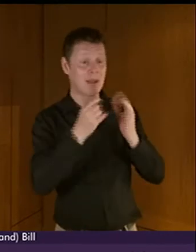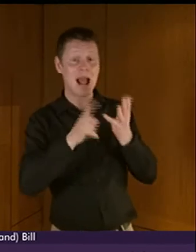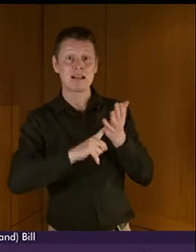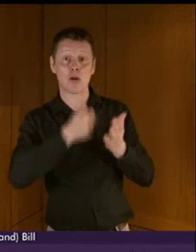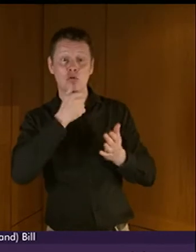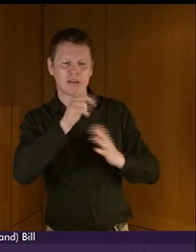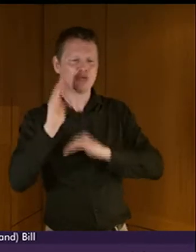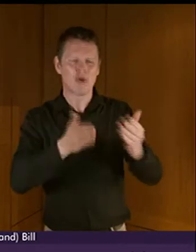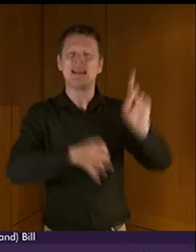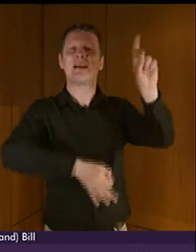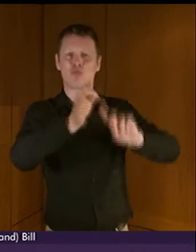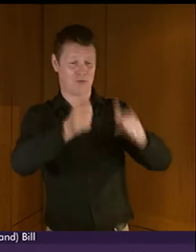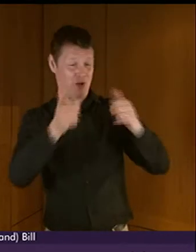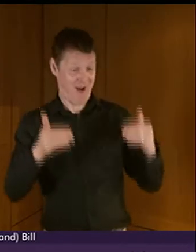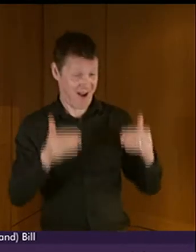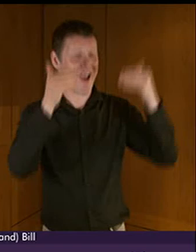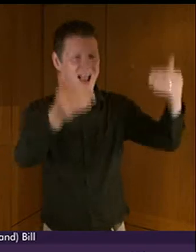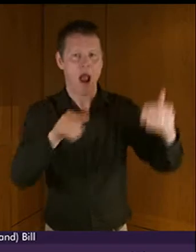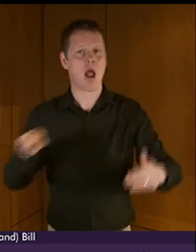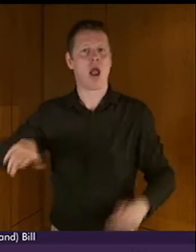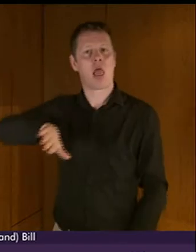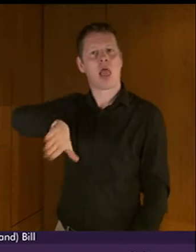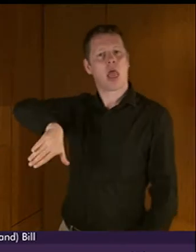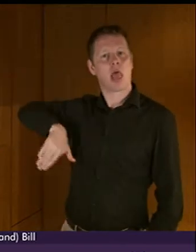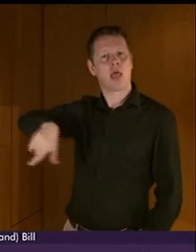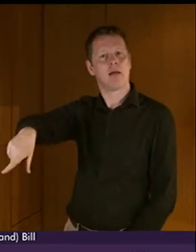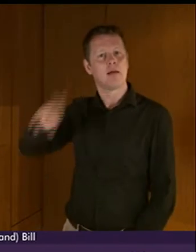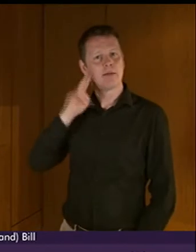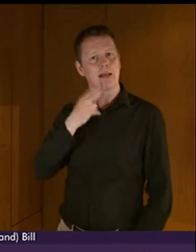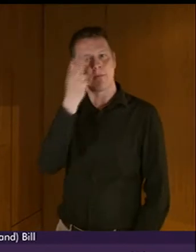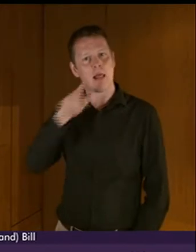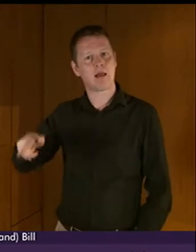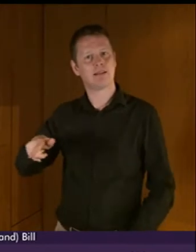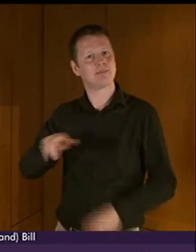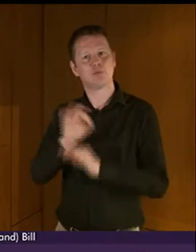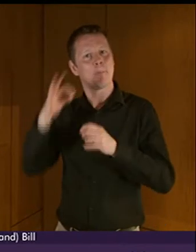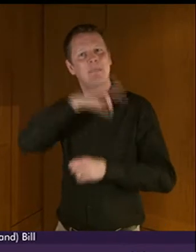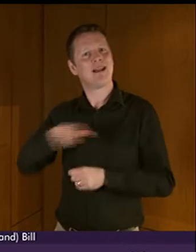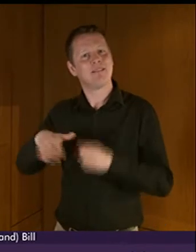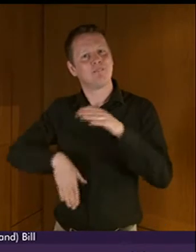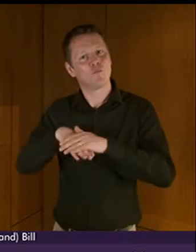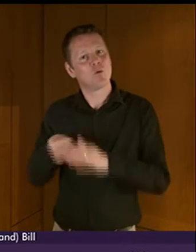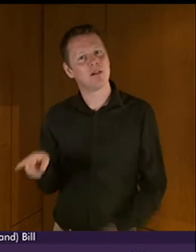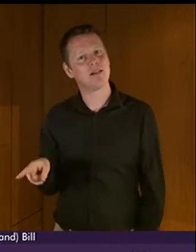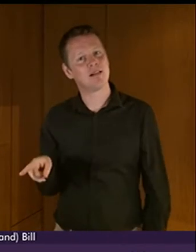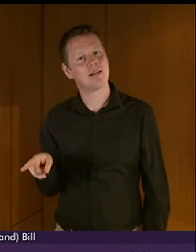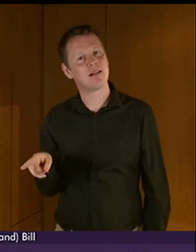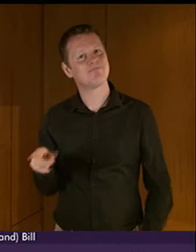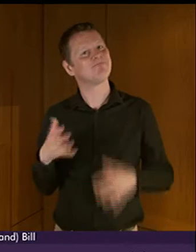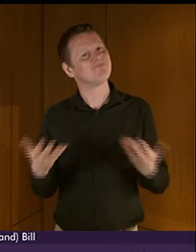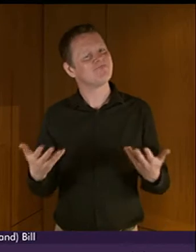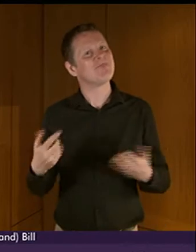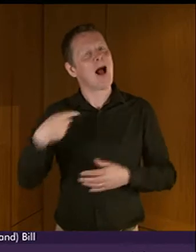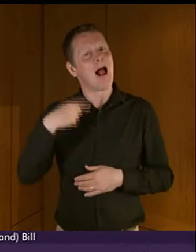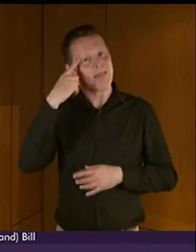achieved, these have not necessarily benefited deaf-blind people in full. However, I think it is